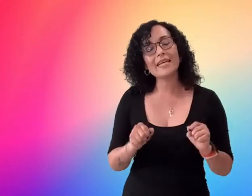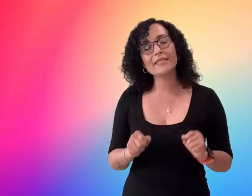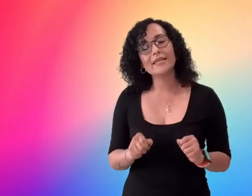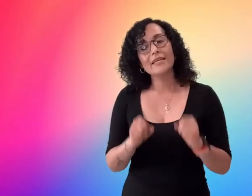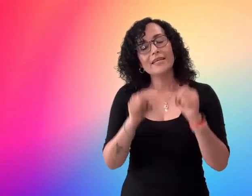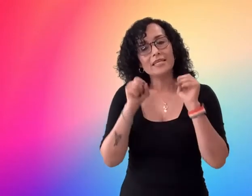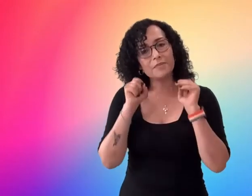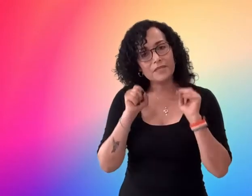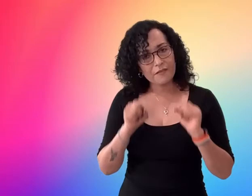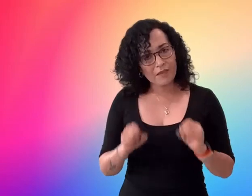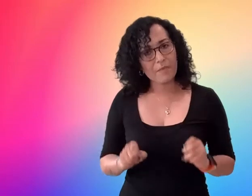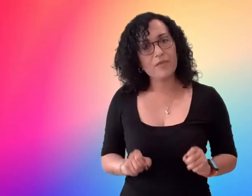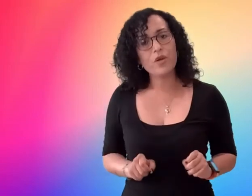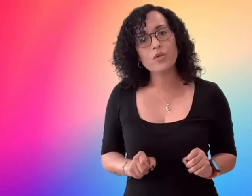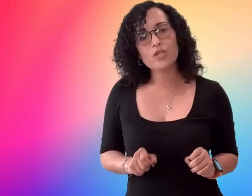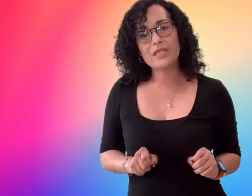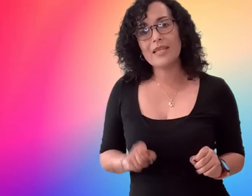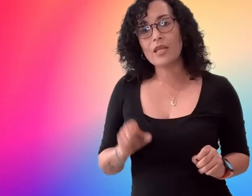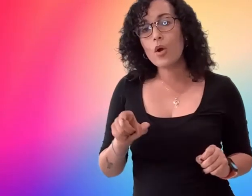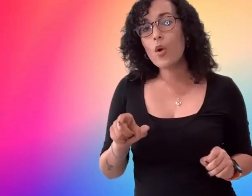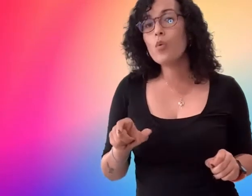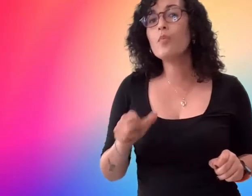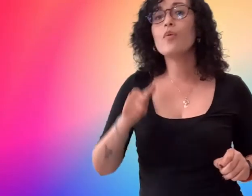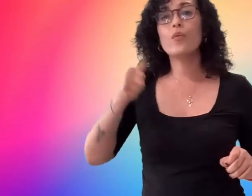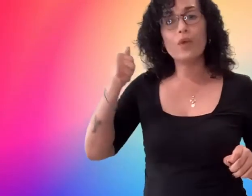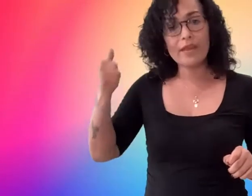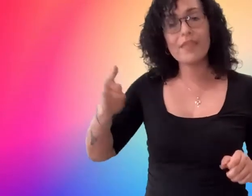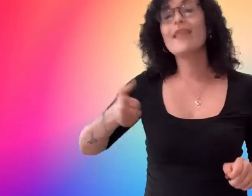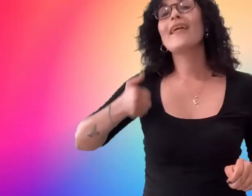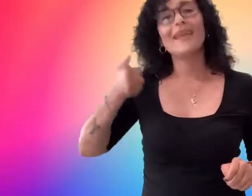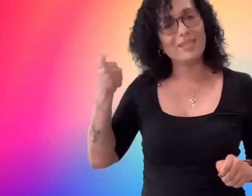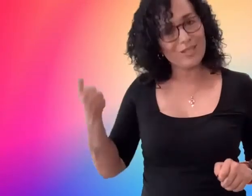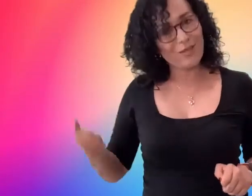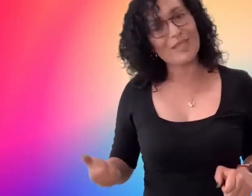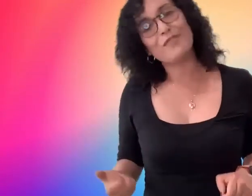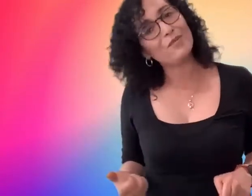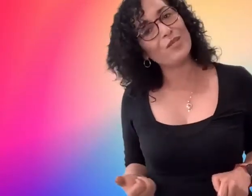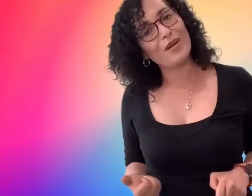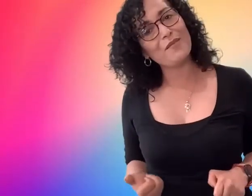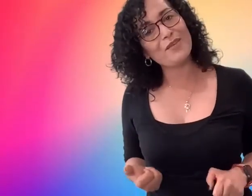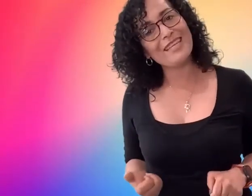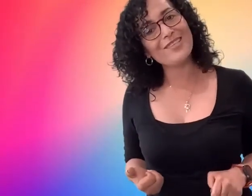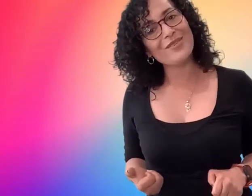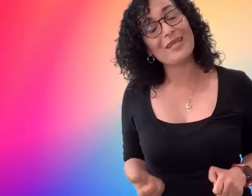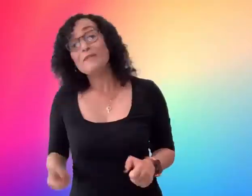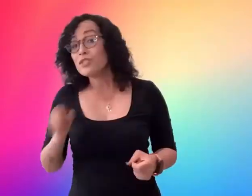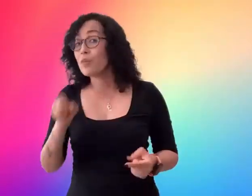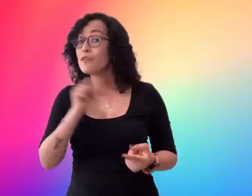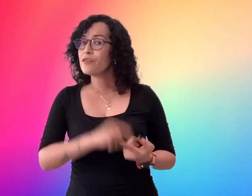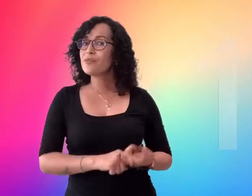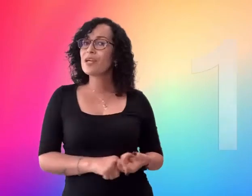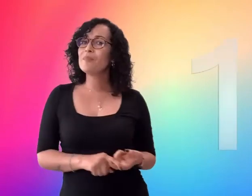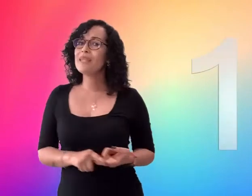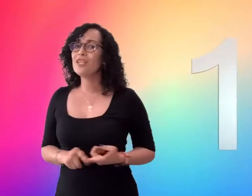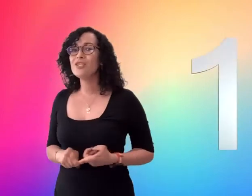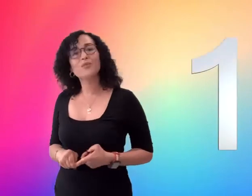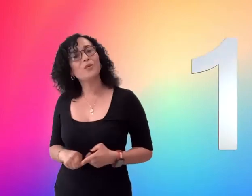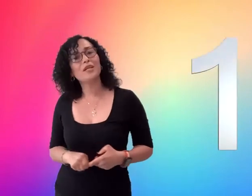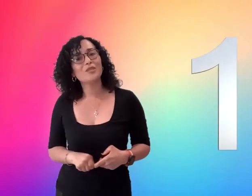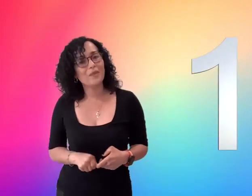specific methodologies that cope with students from the 21st century so the first recommendation we want to make